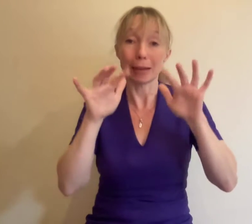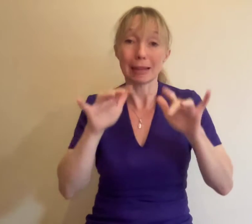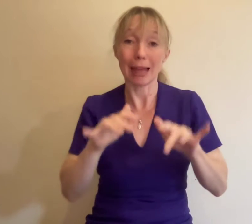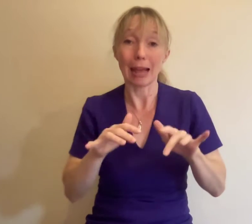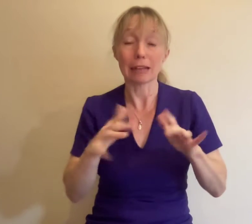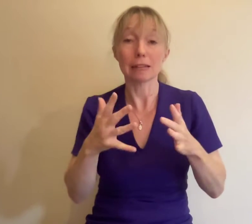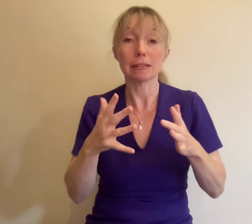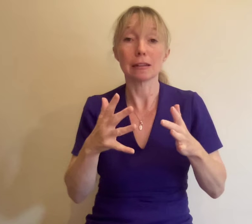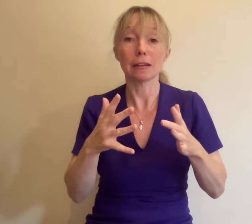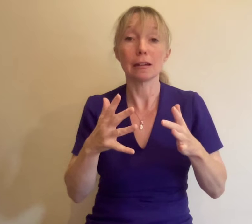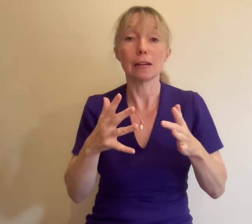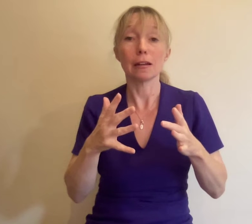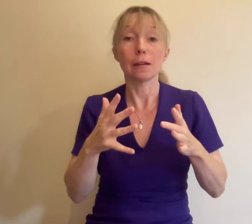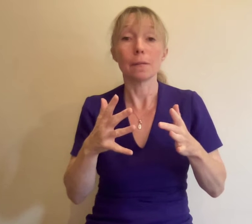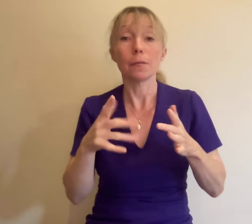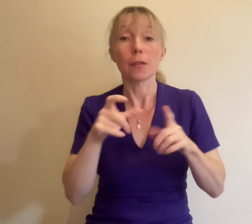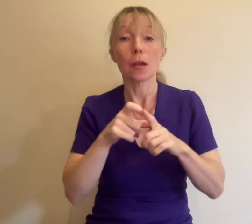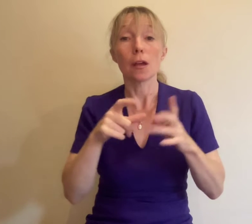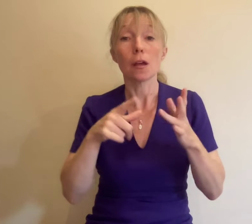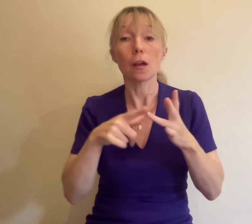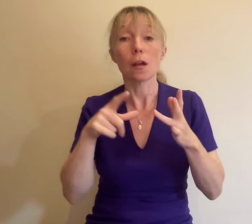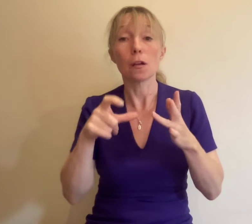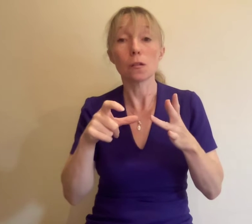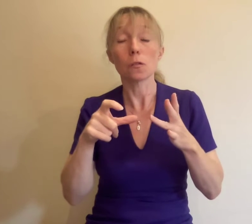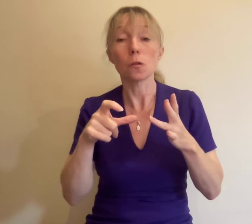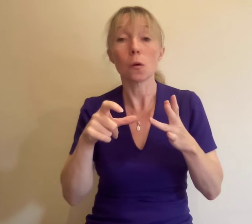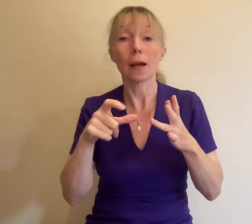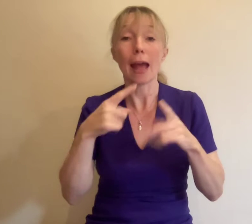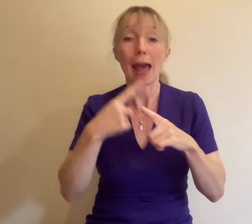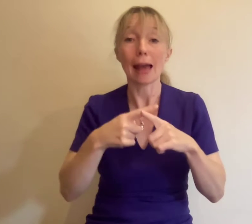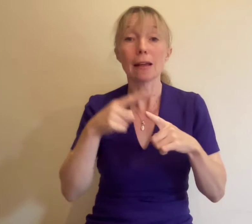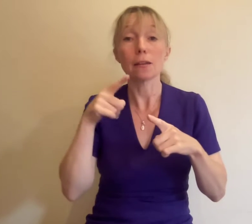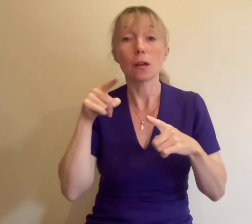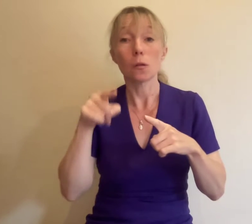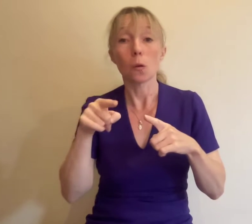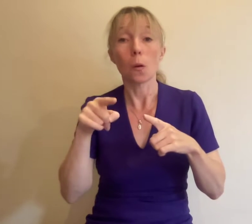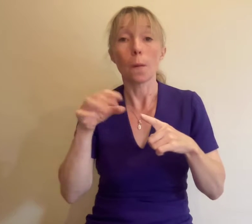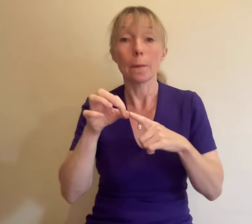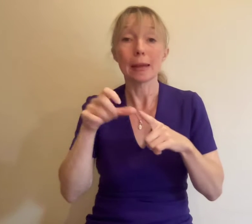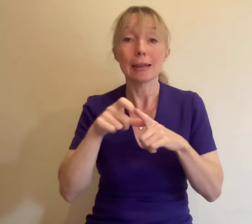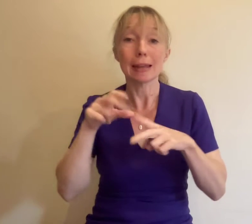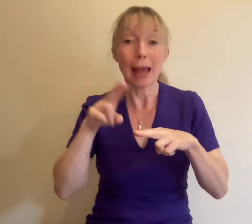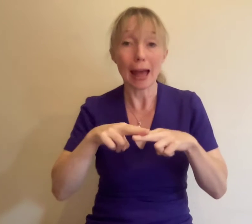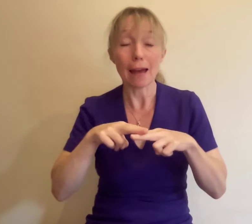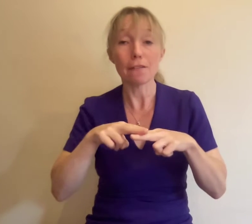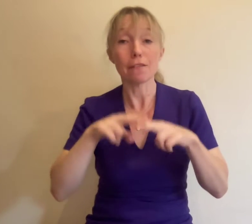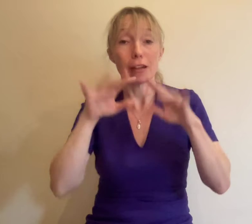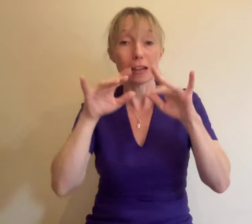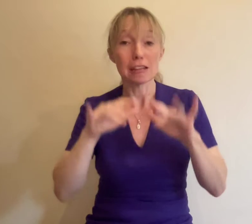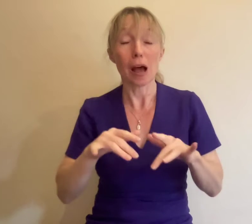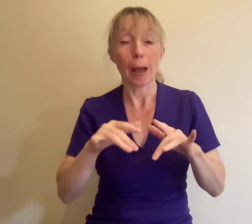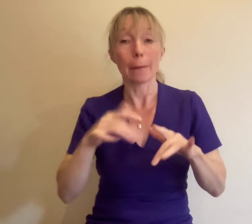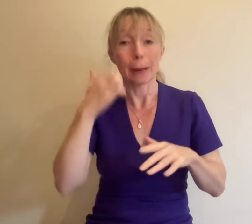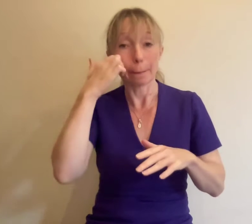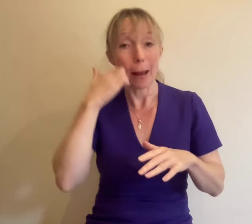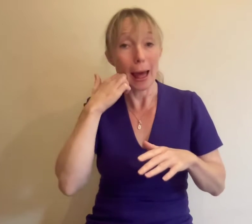.doc .docx .pdf typed in black, twelve-point font, double